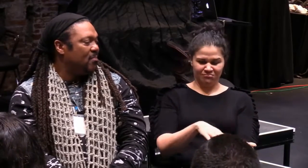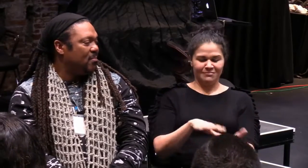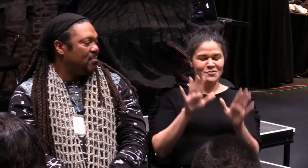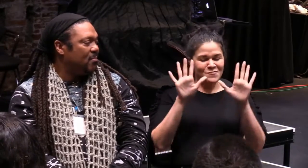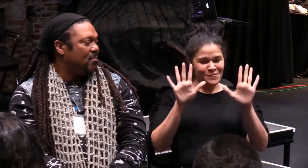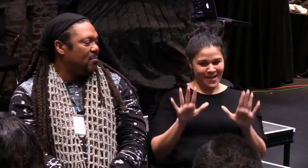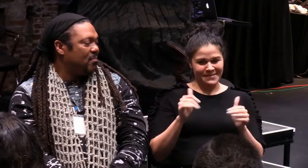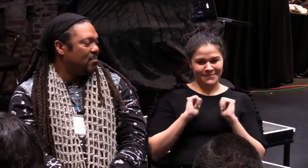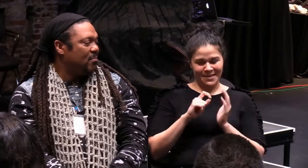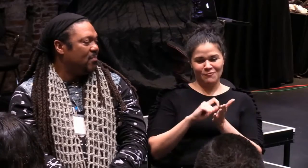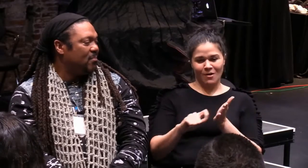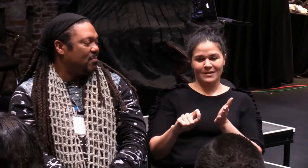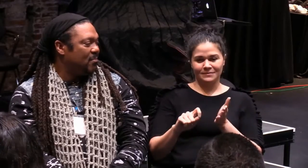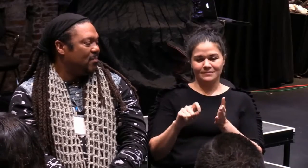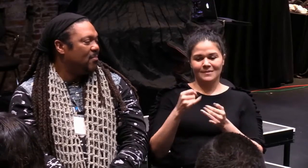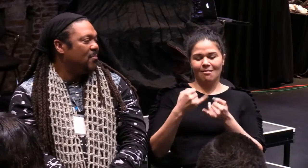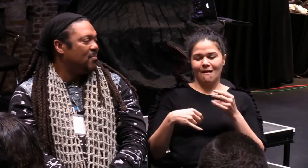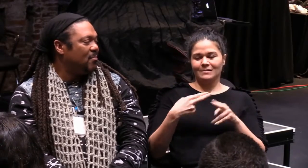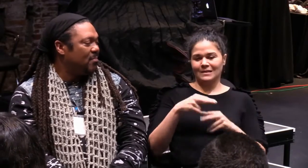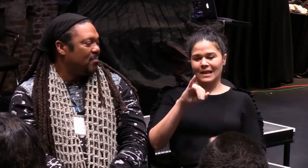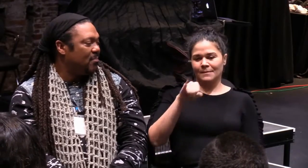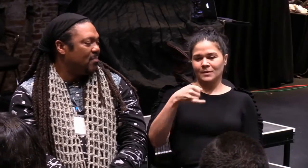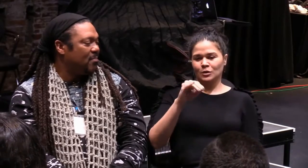So that's the way the script was written.